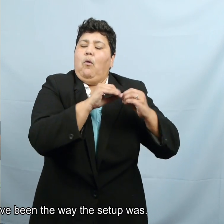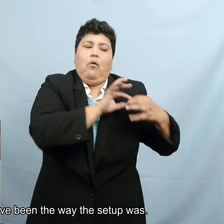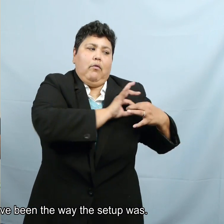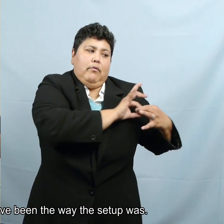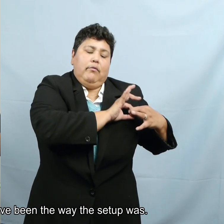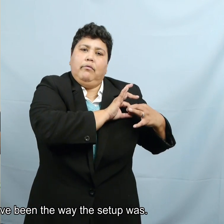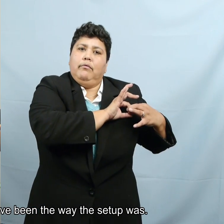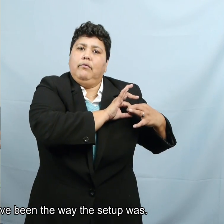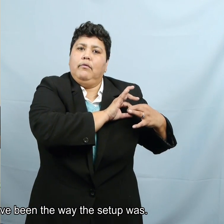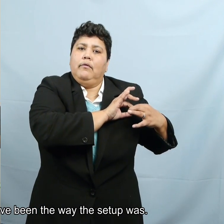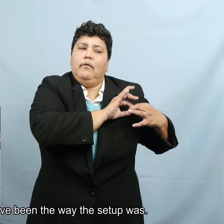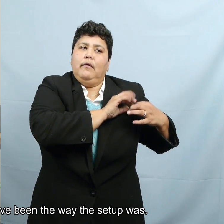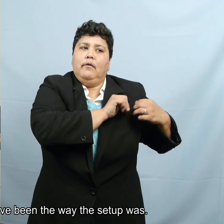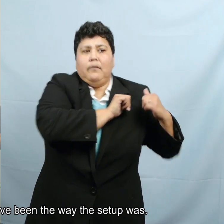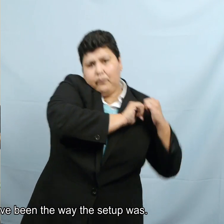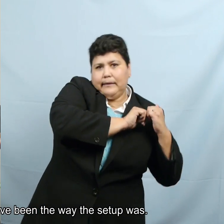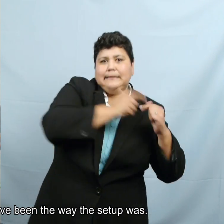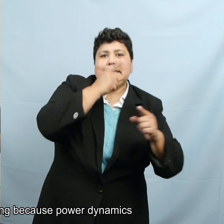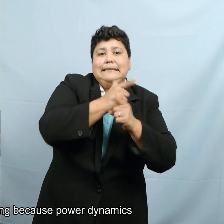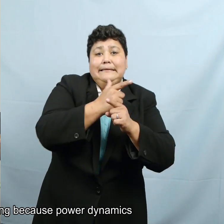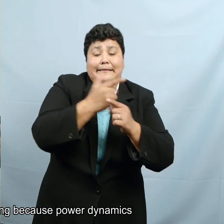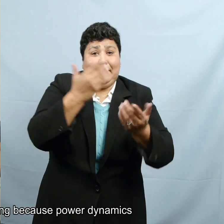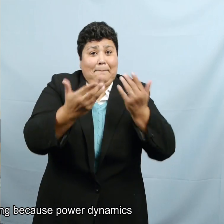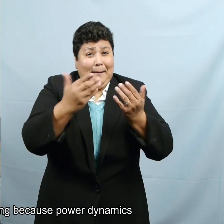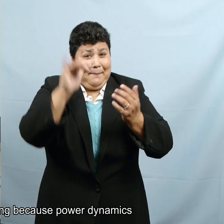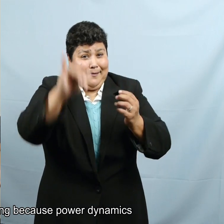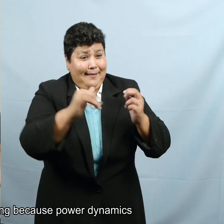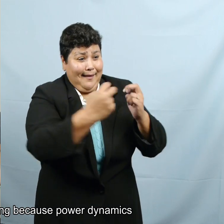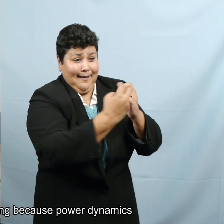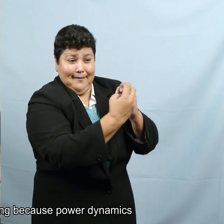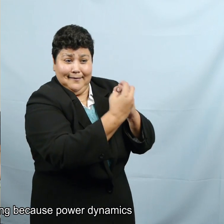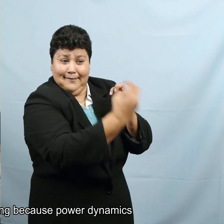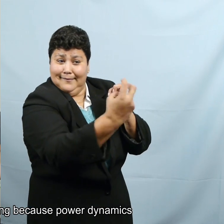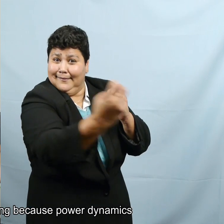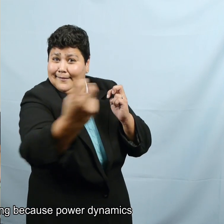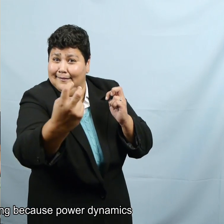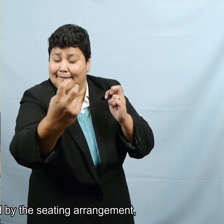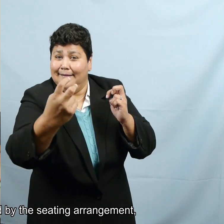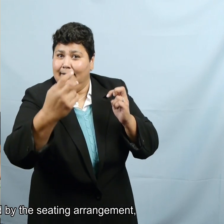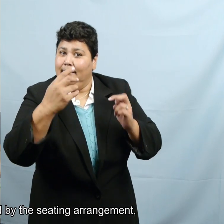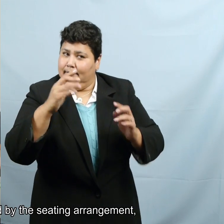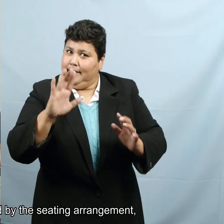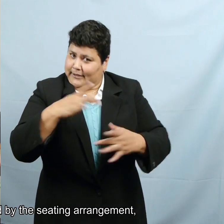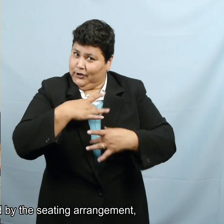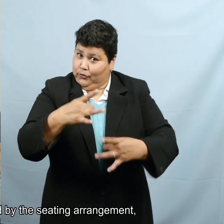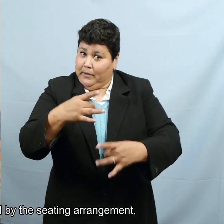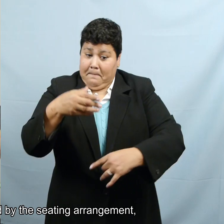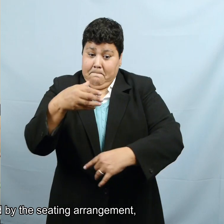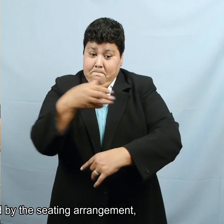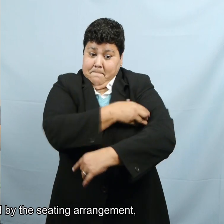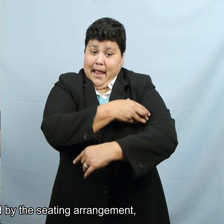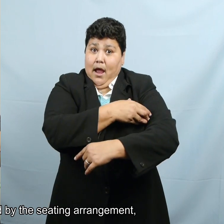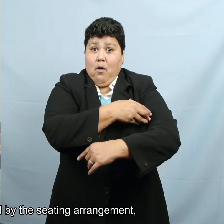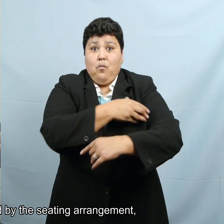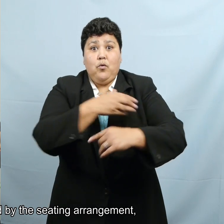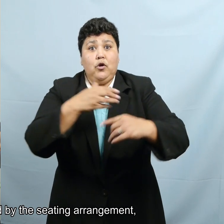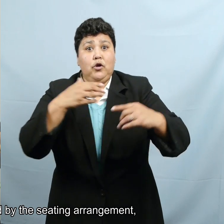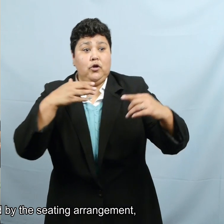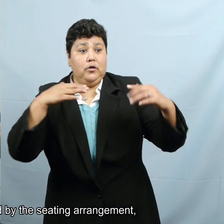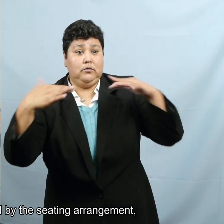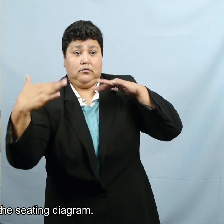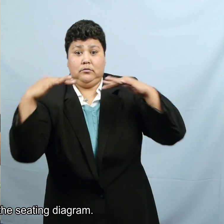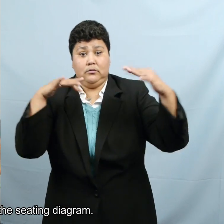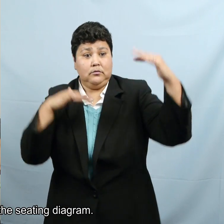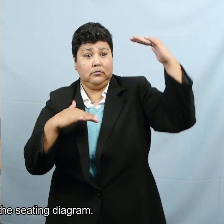have been the way the setup was. It's interesting because power dynamics are impacted by the seating